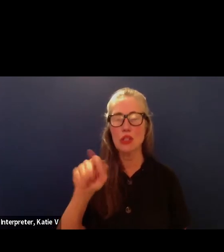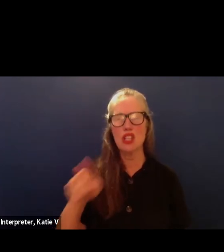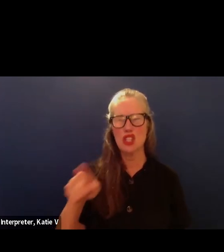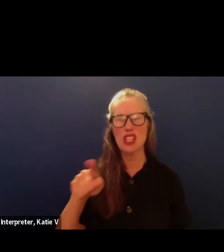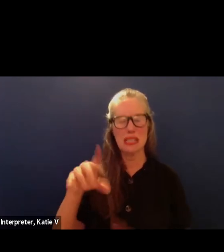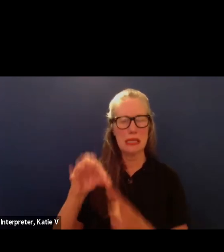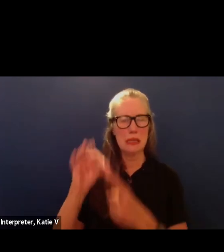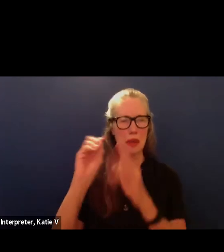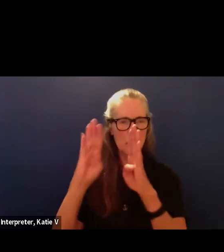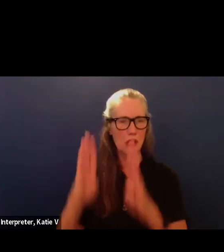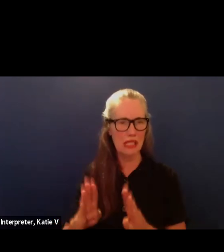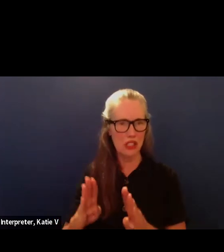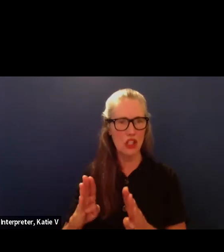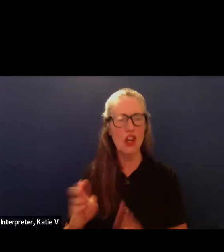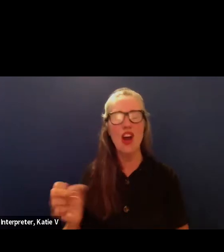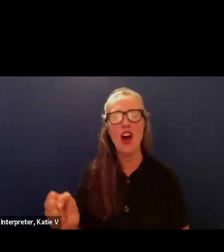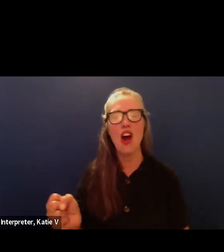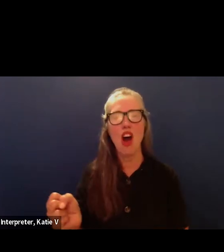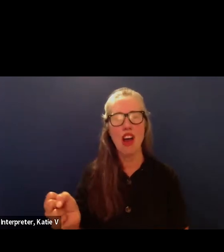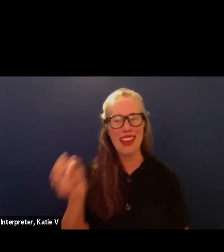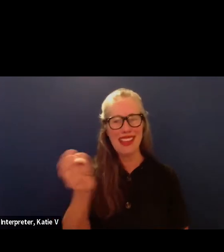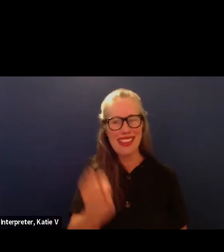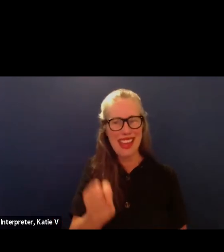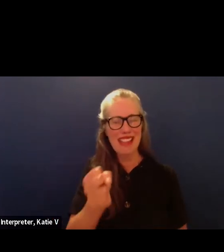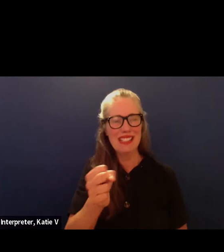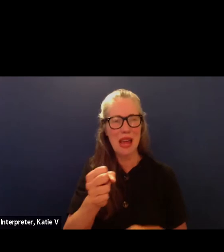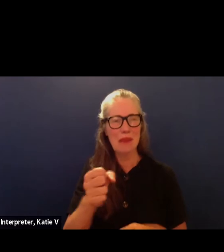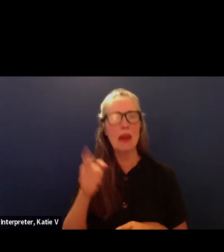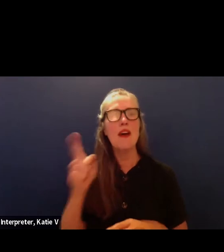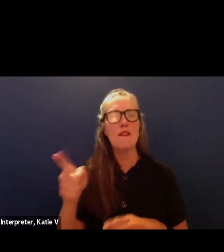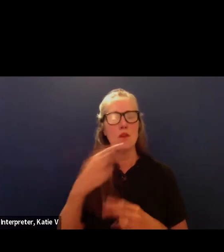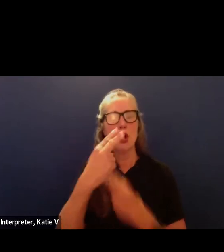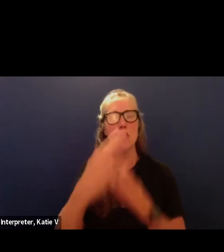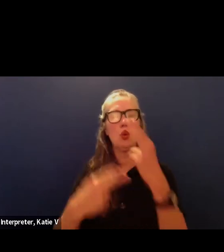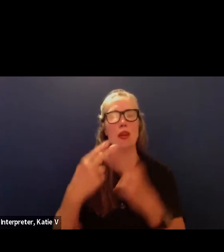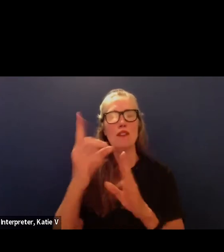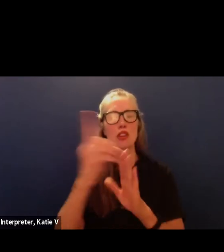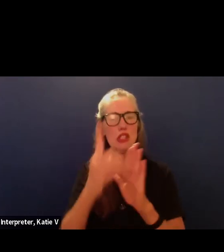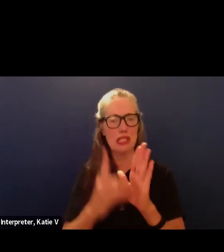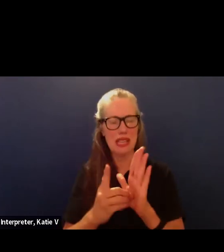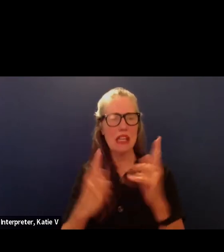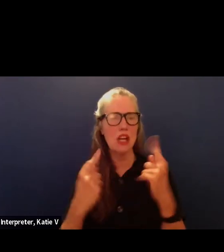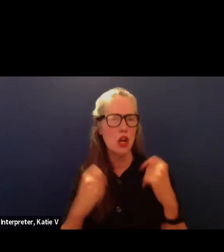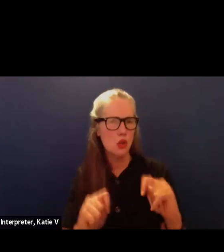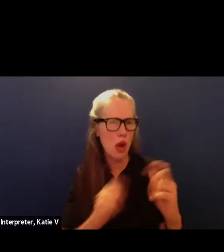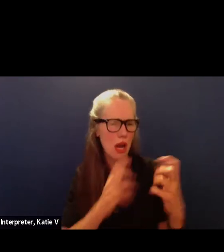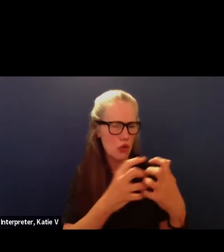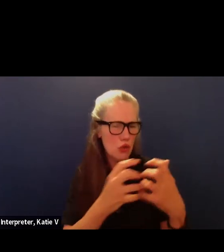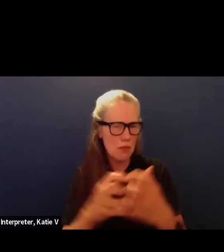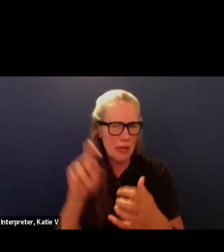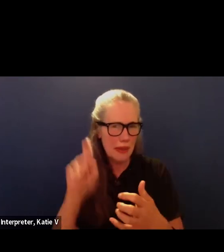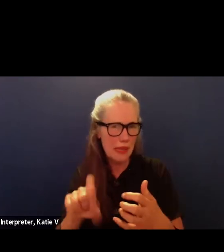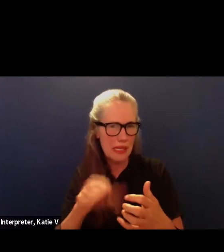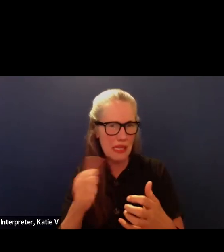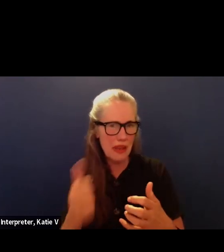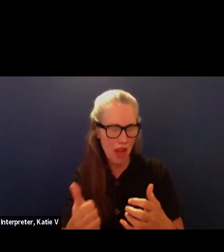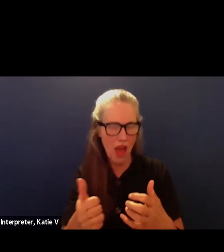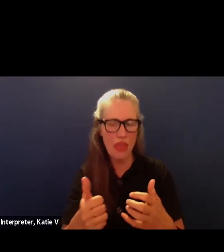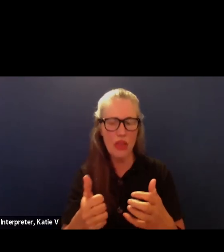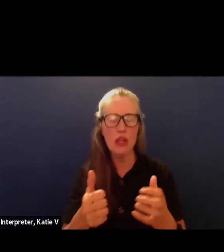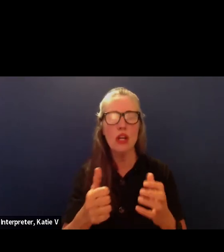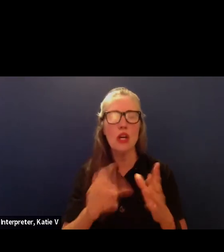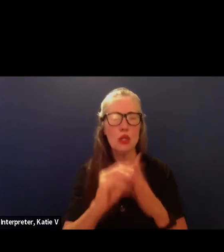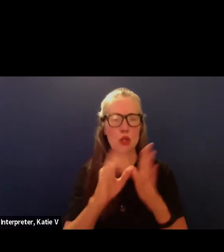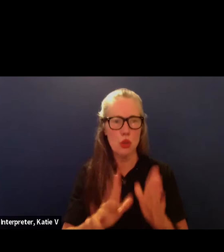universal design and just really getting to prepare the meet to meet the needs of other students that will be in the heterogeneously